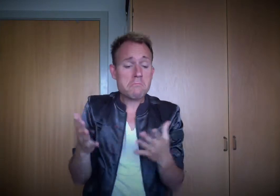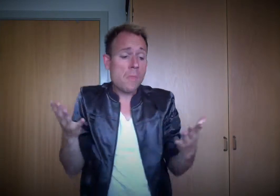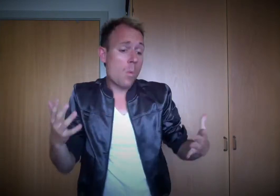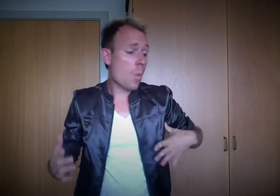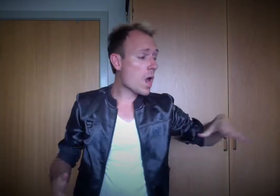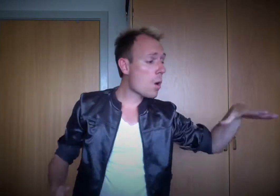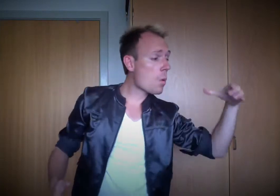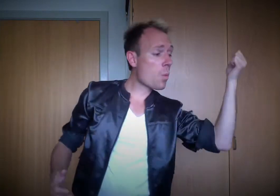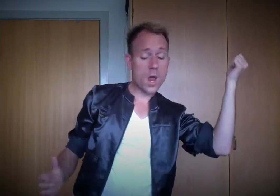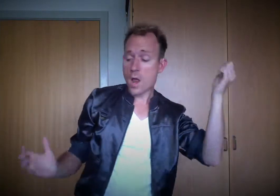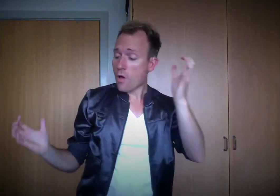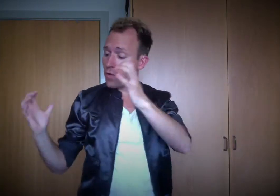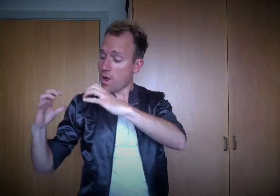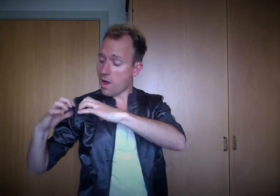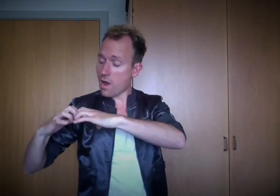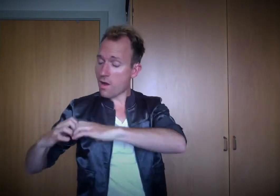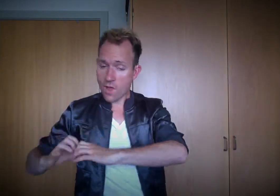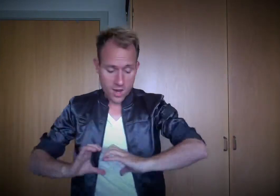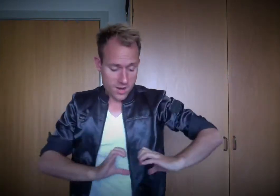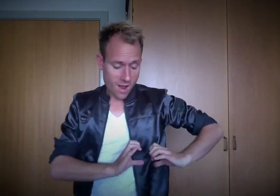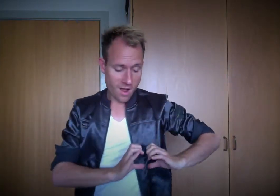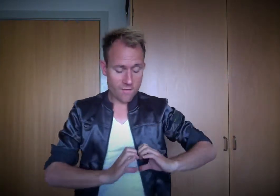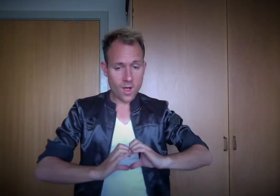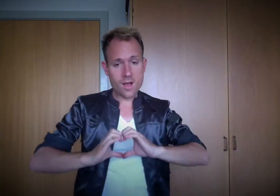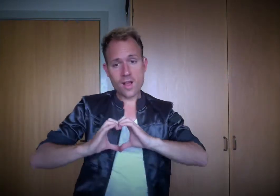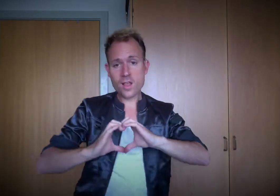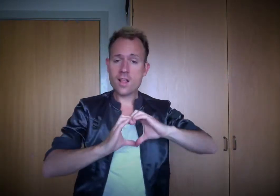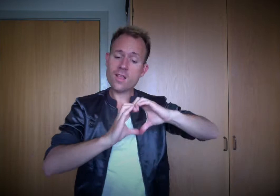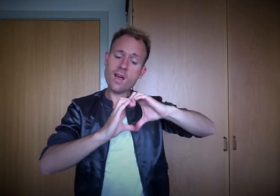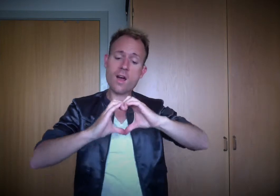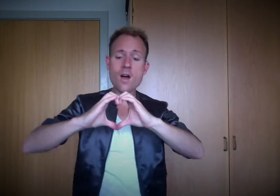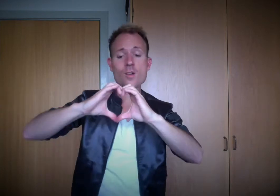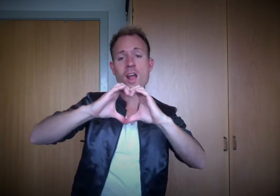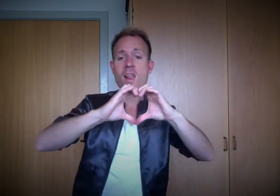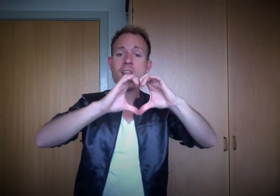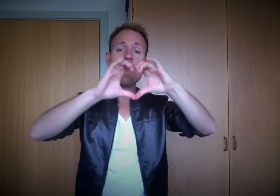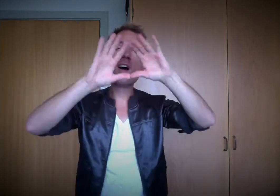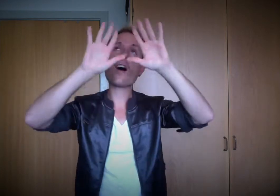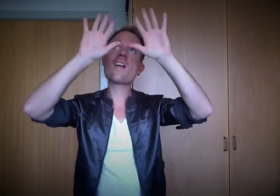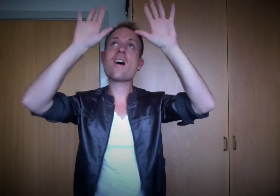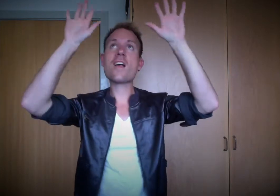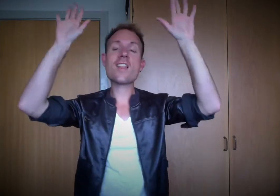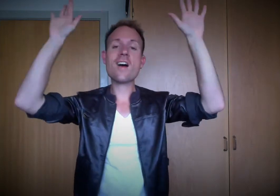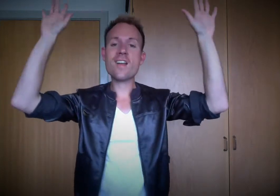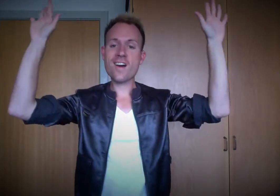we win or we lose this love I'm only not true